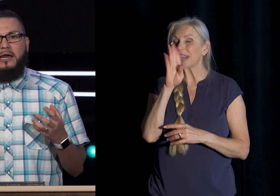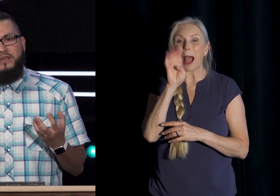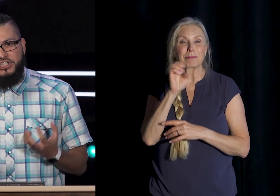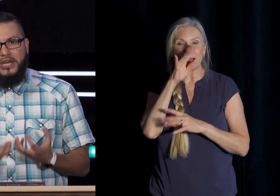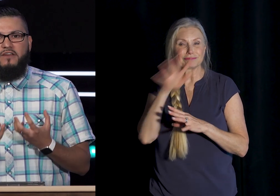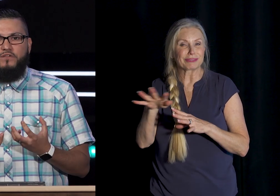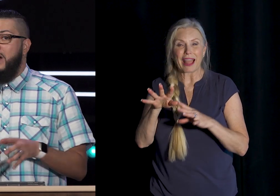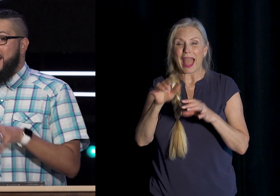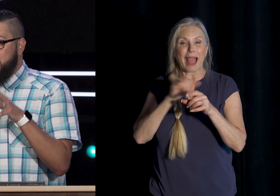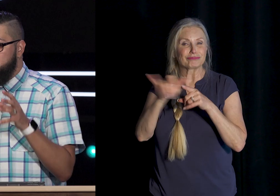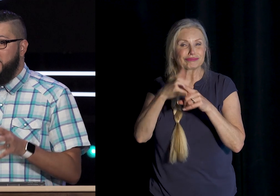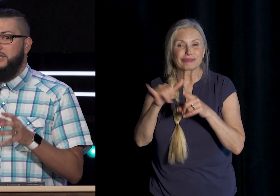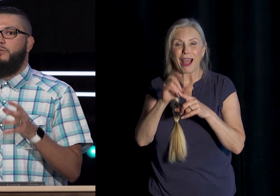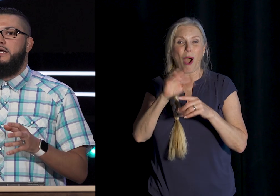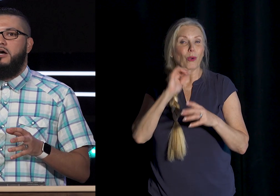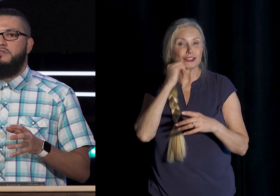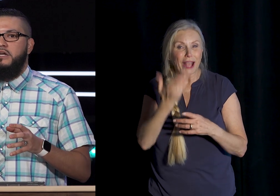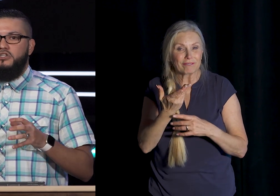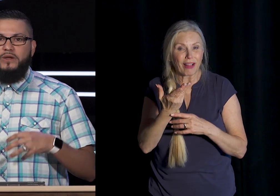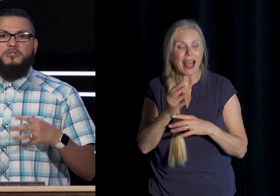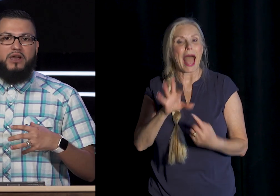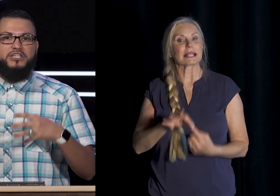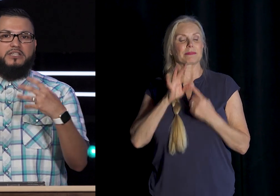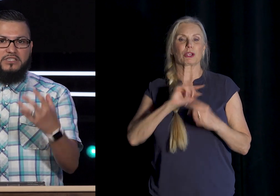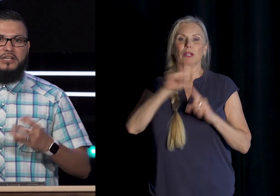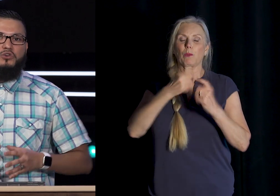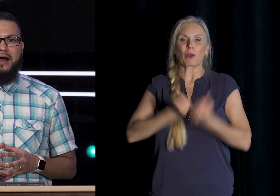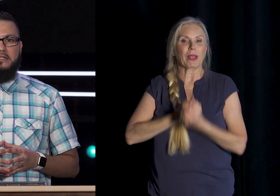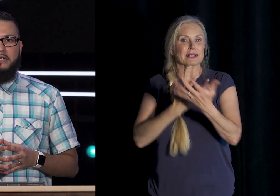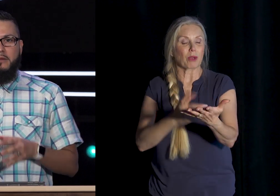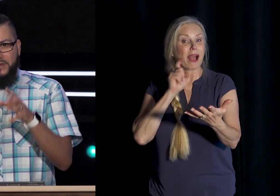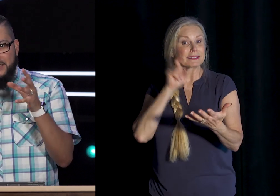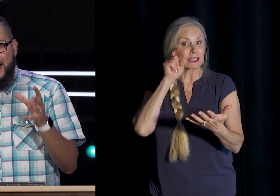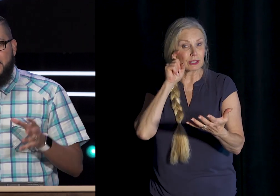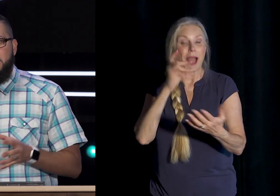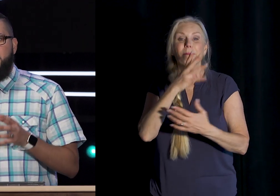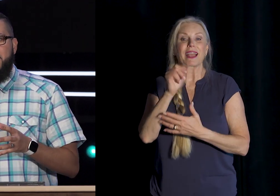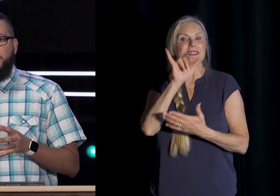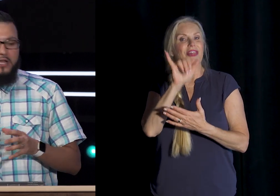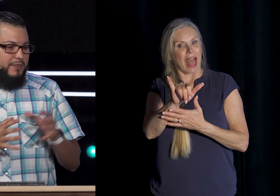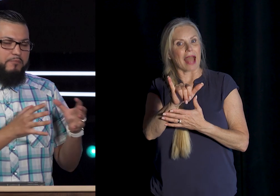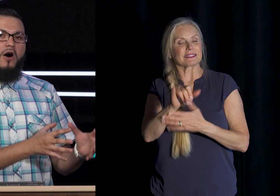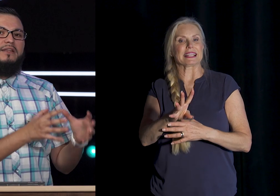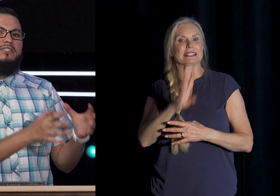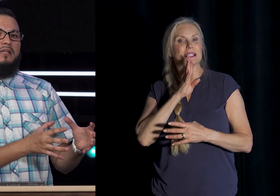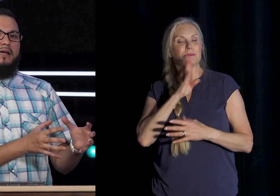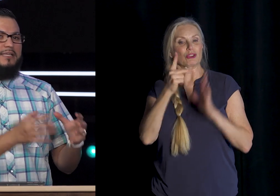not be shameful Especially when it comes To expressions of sexuality Because that is the speech That Paul is telling us